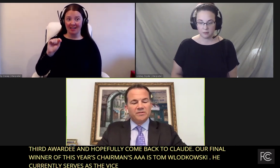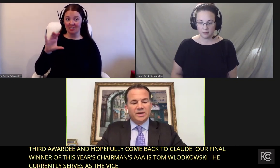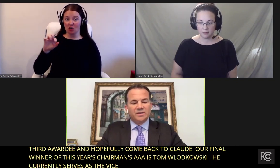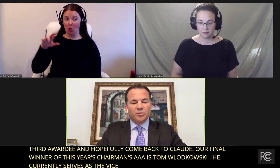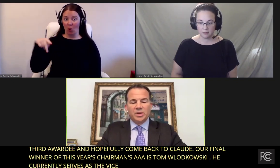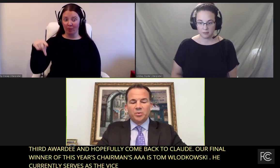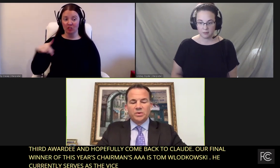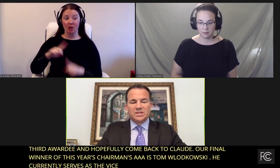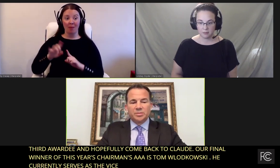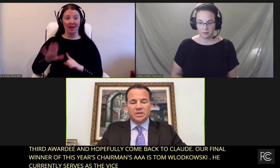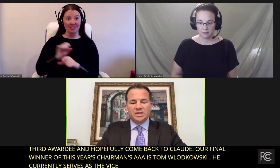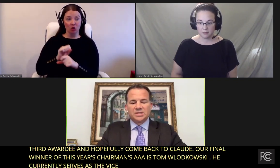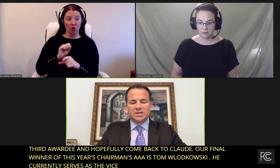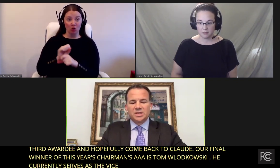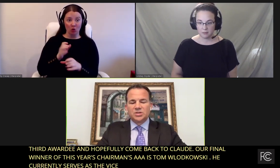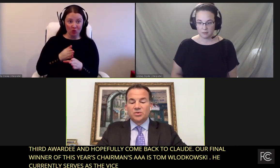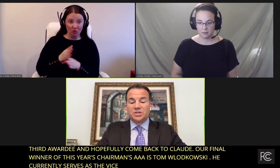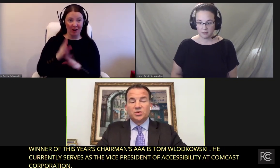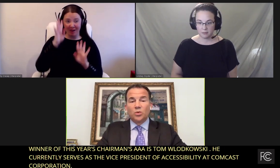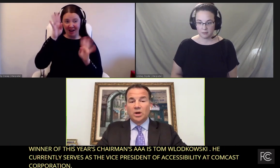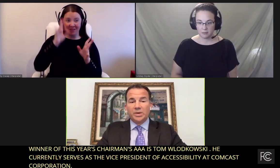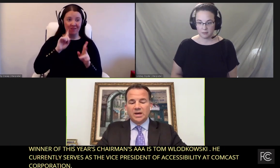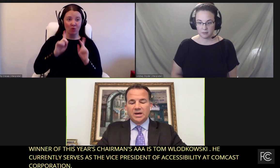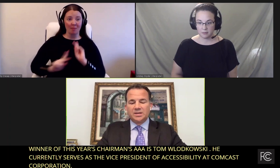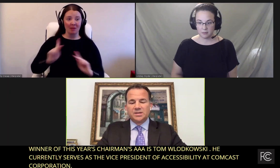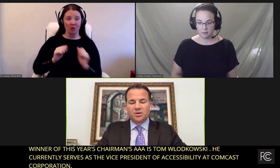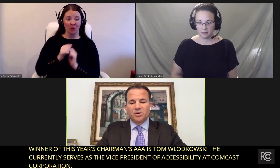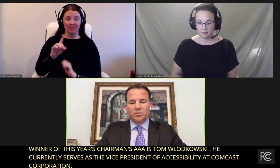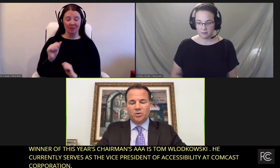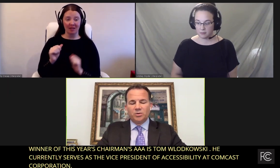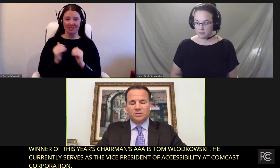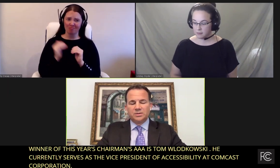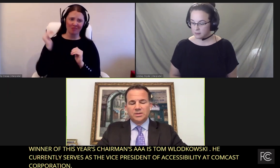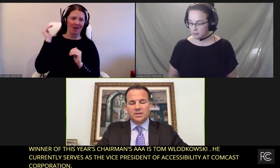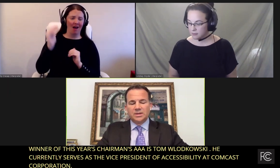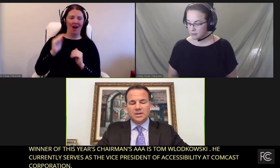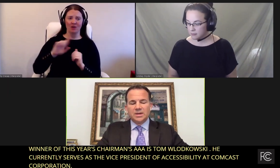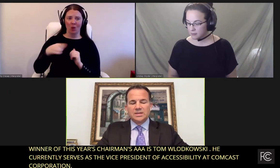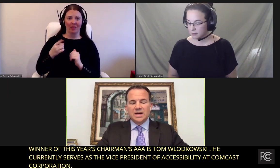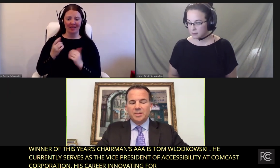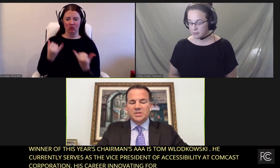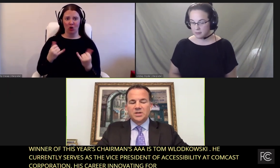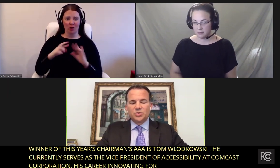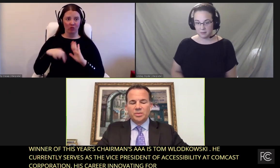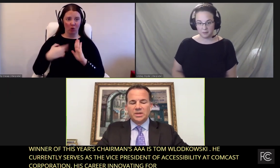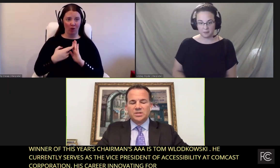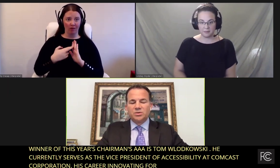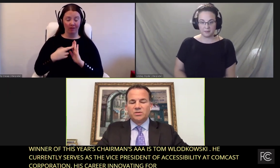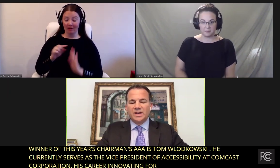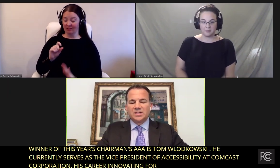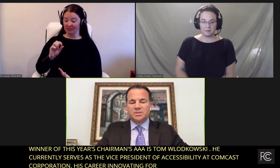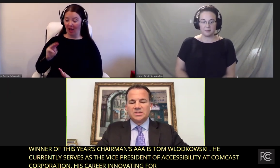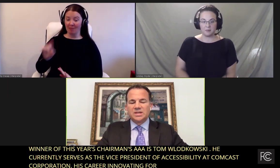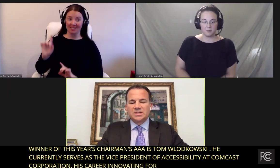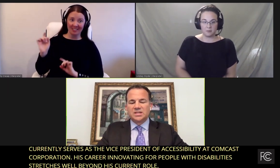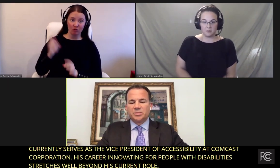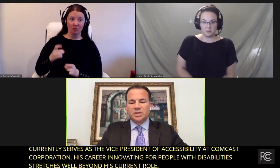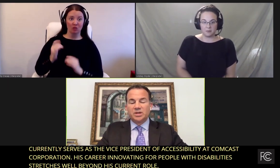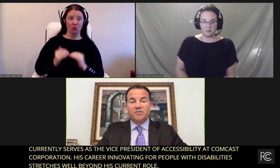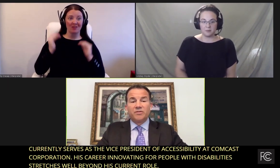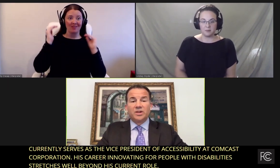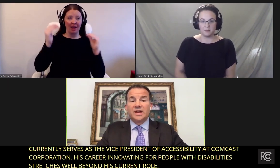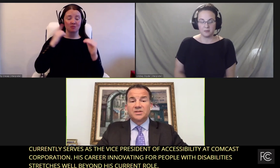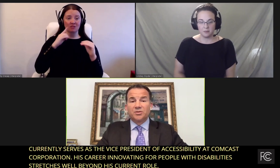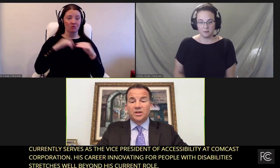his career innovating for people with disabilities stretches well beyond his current role. Tom has contributed to advancements in